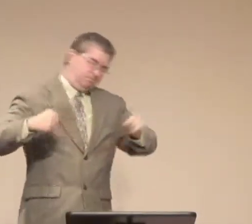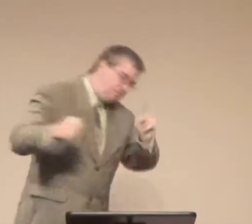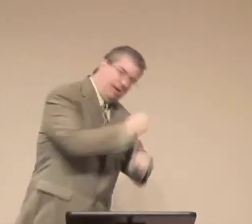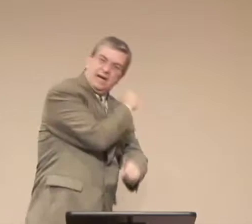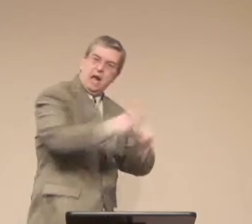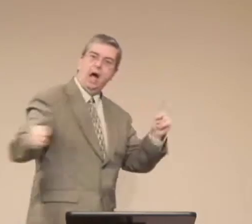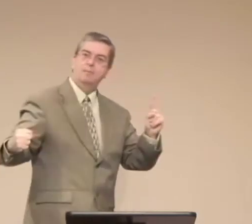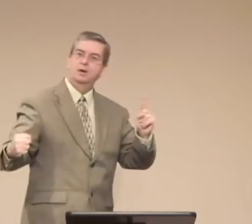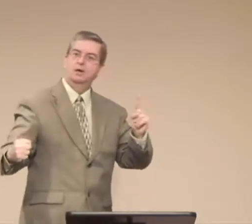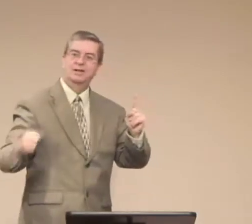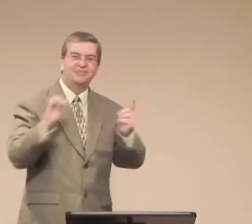I'm afraid.